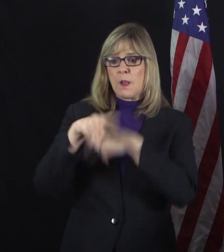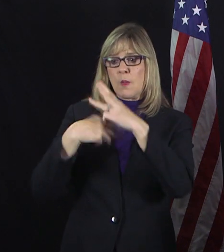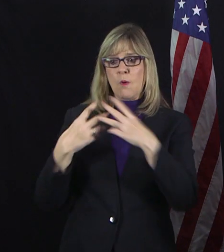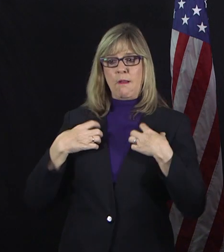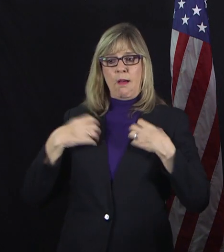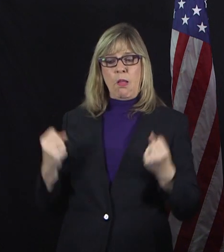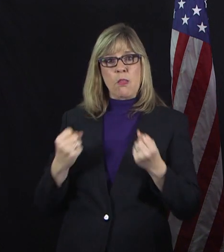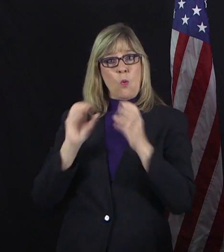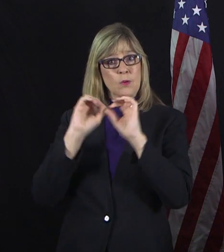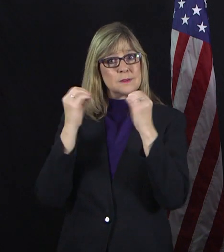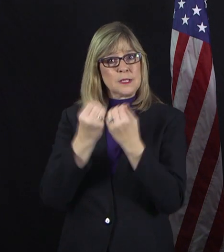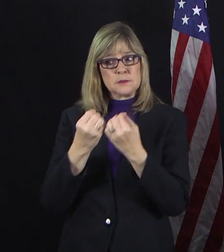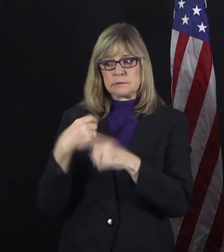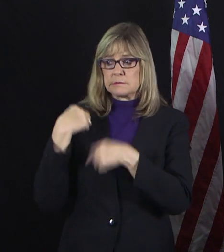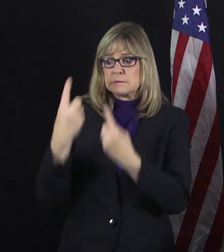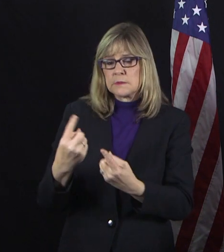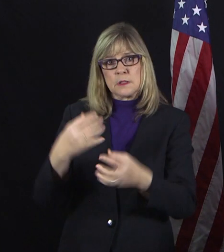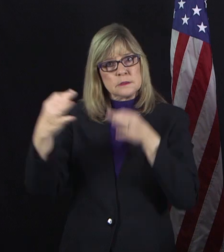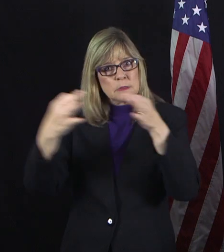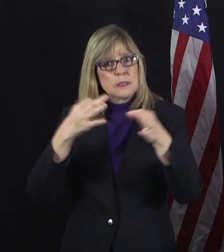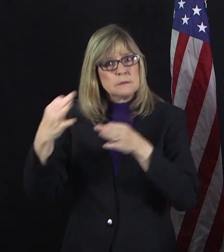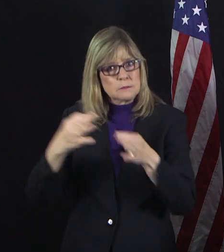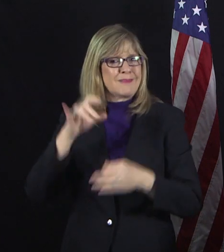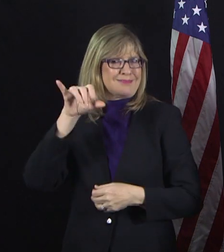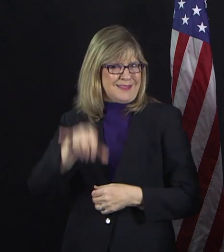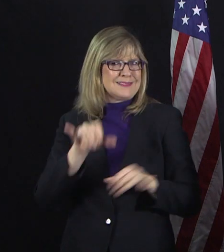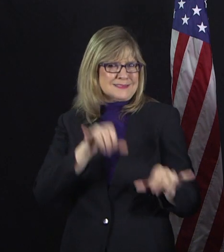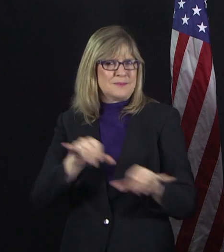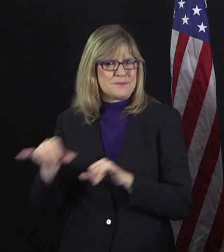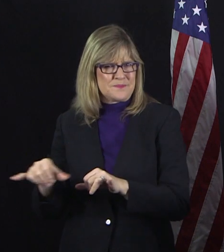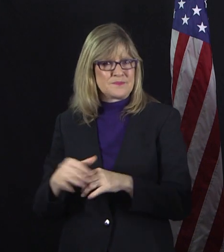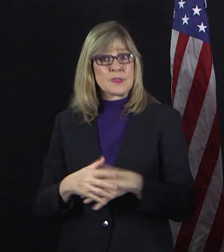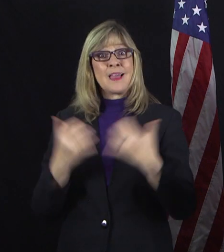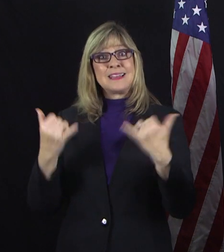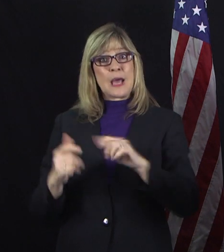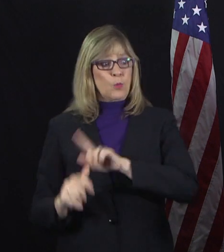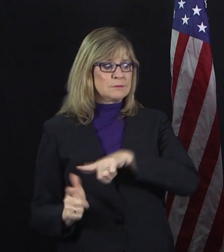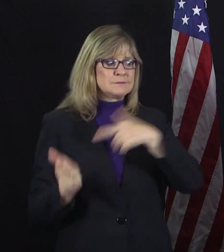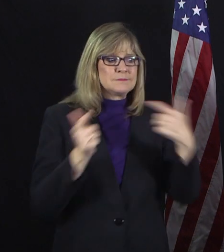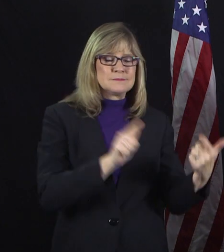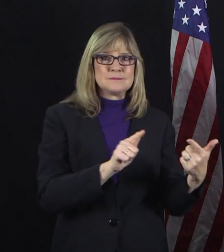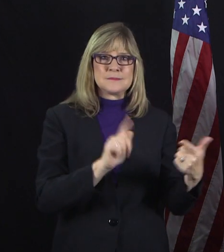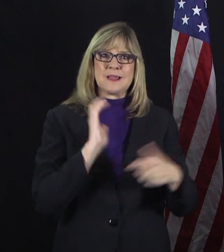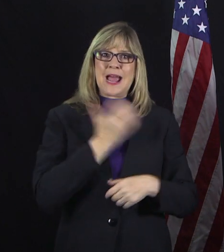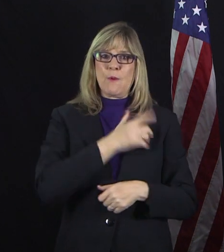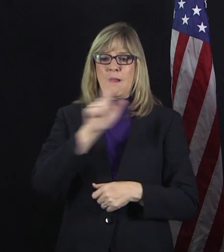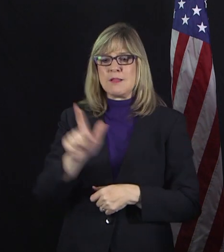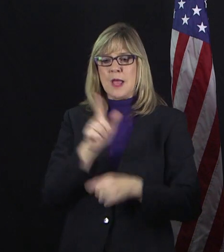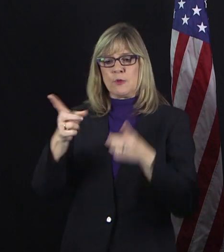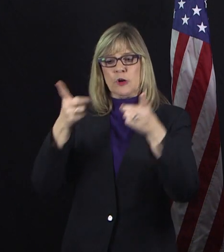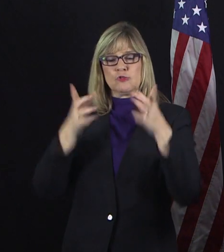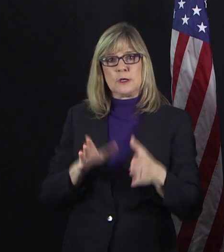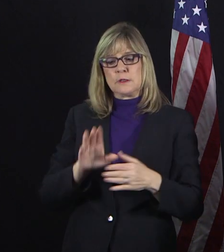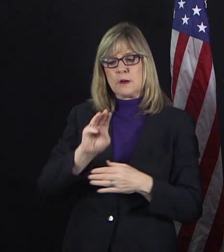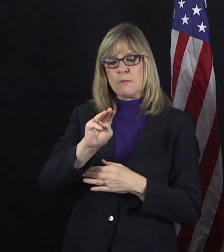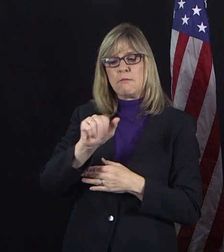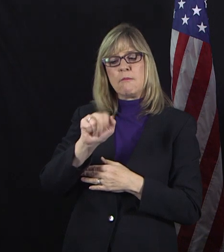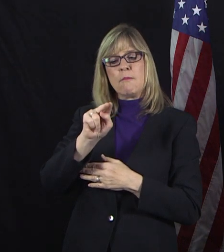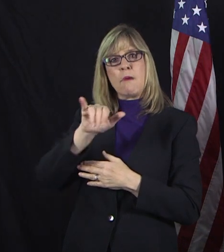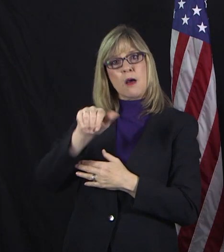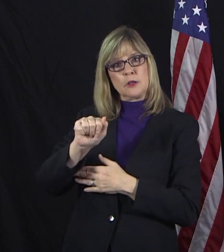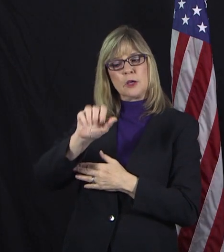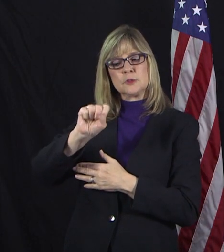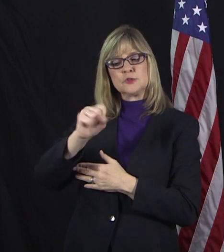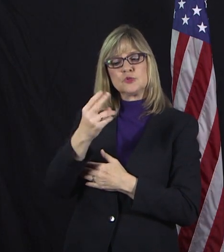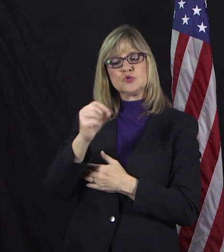has been telling you for weeks. So with that, I will hand this show over to our library director, Manya Shore. Thank